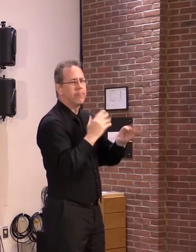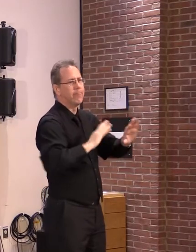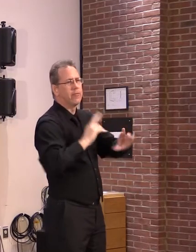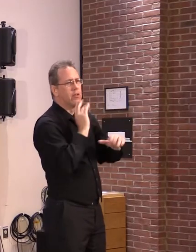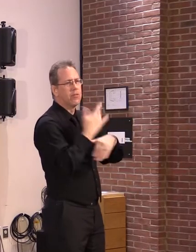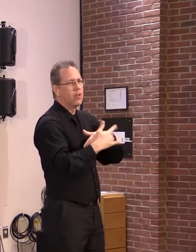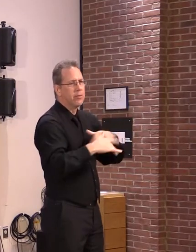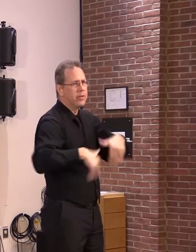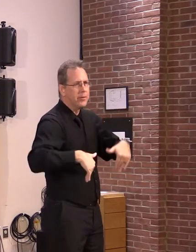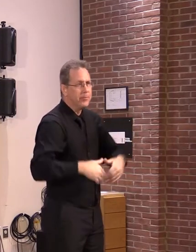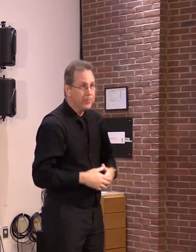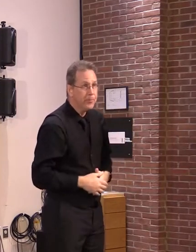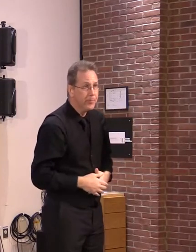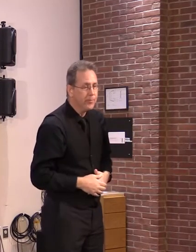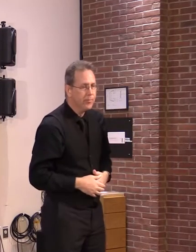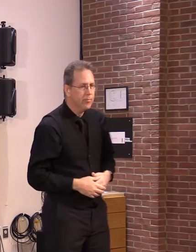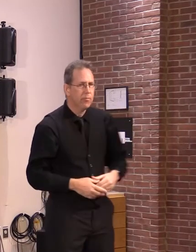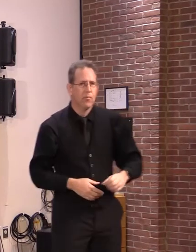Okay, thank you.